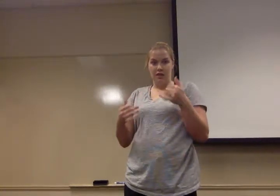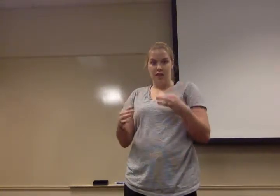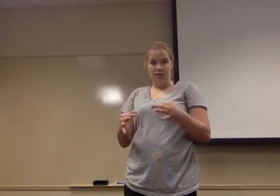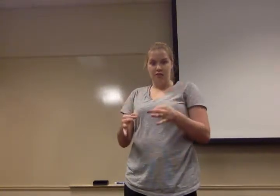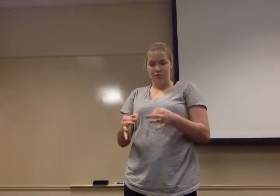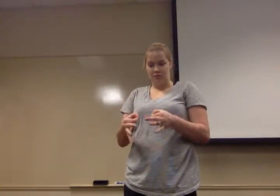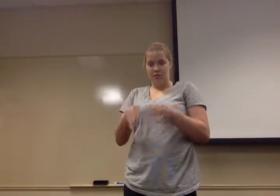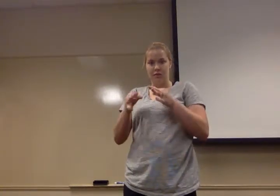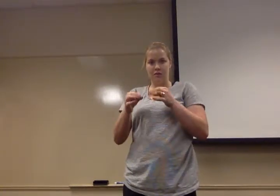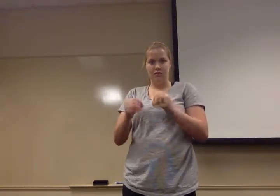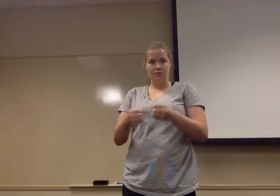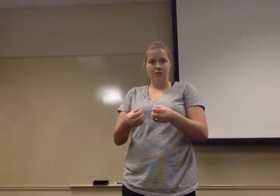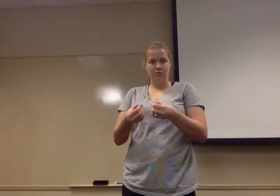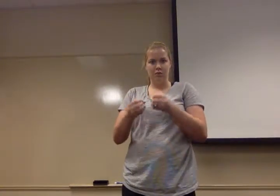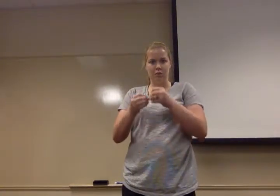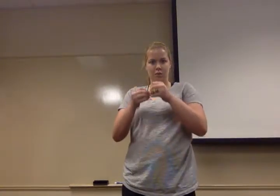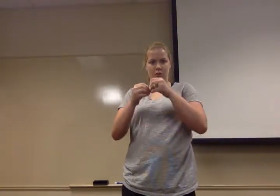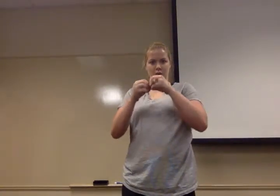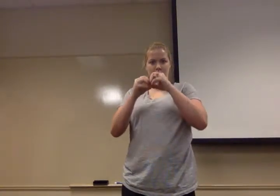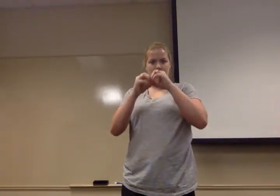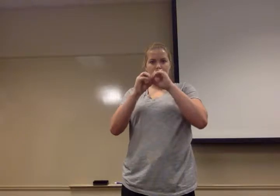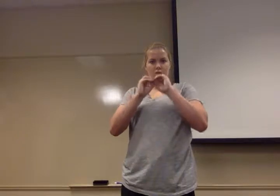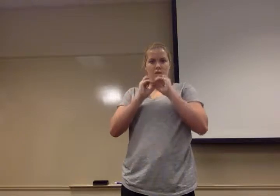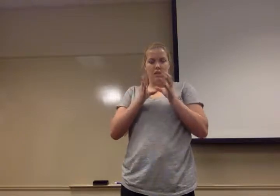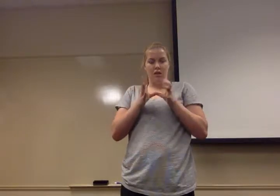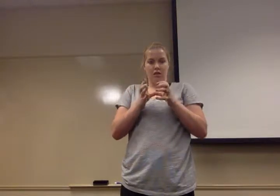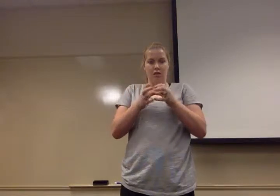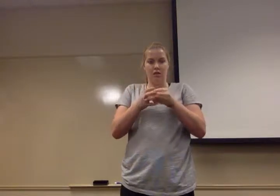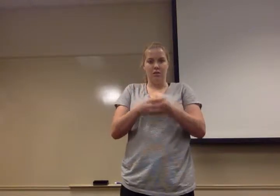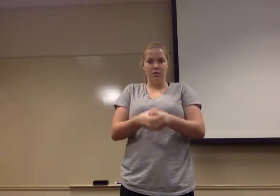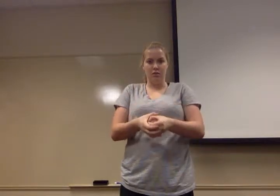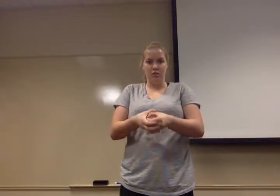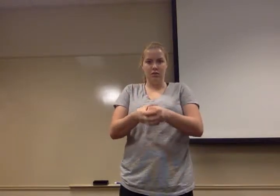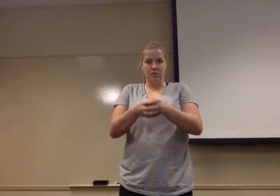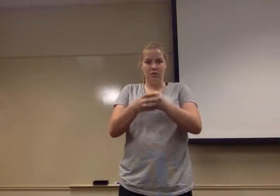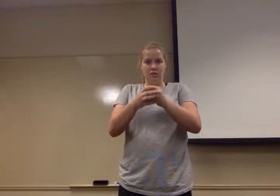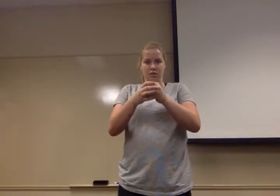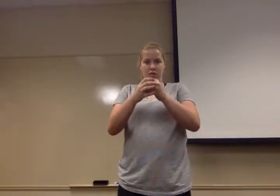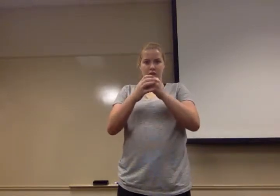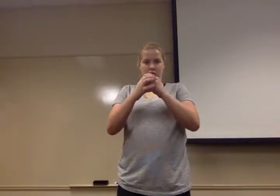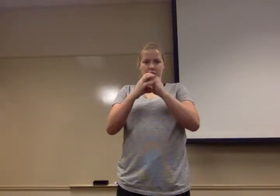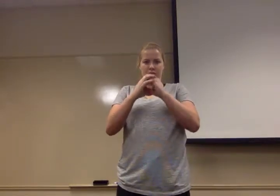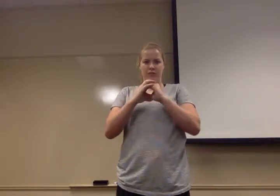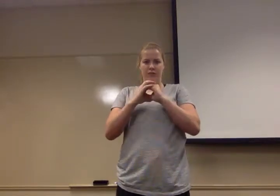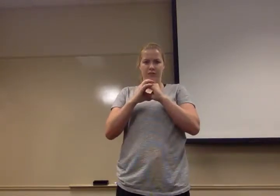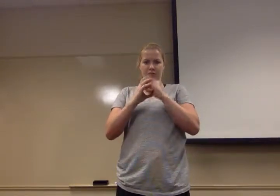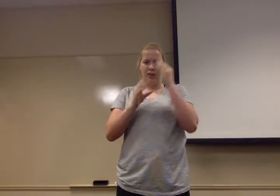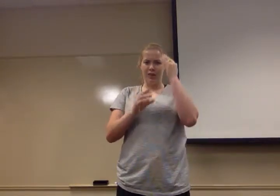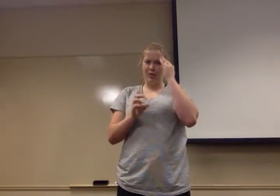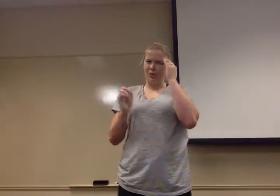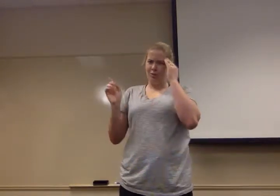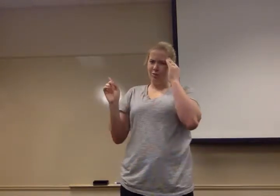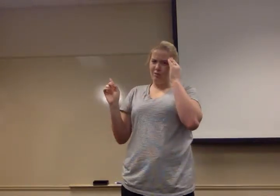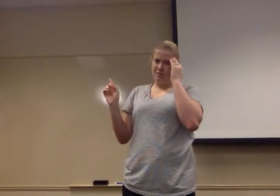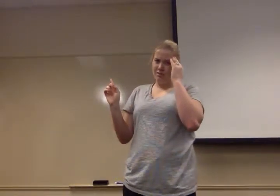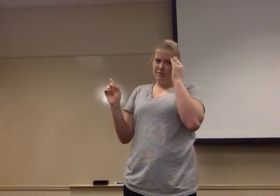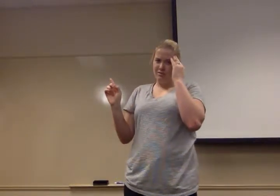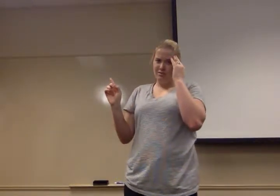separated, and now they're going to be poured back into the egg. And we all know in our heart of hearts that this is not the way